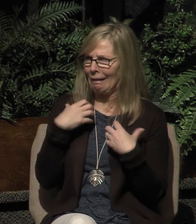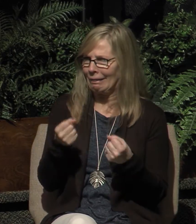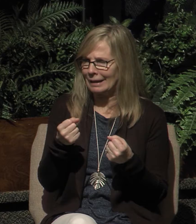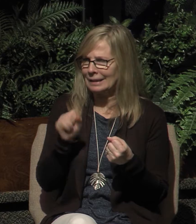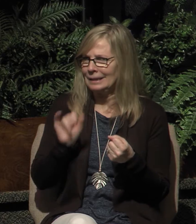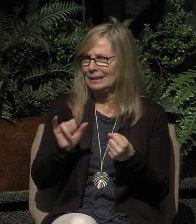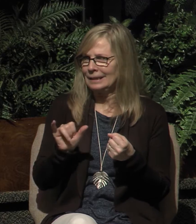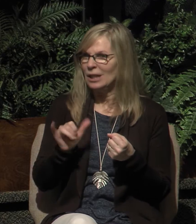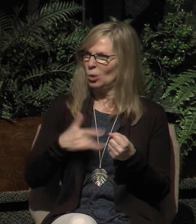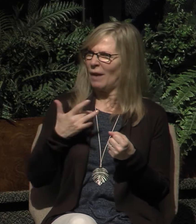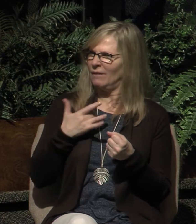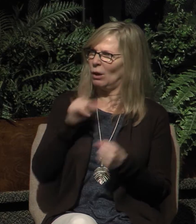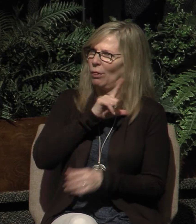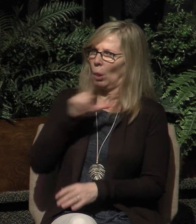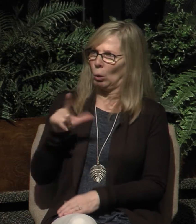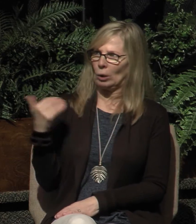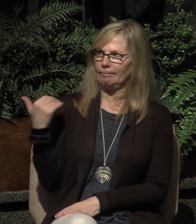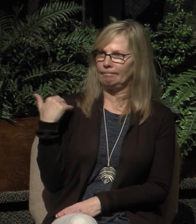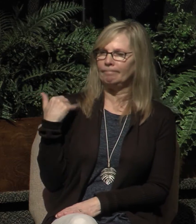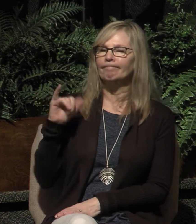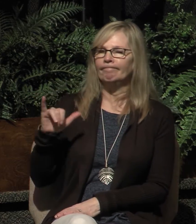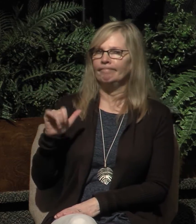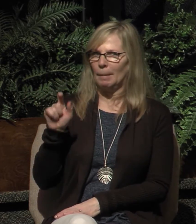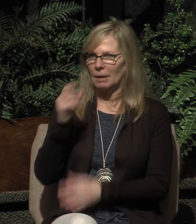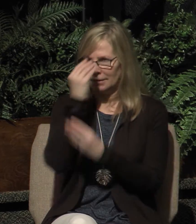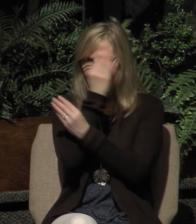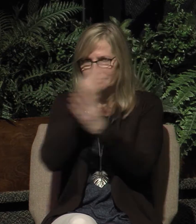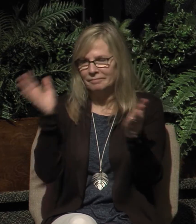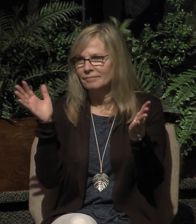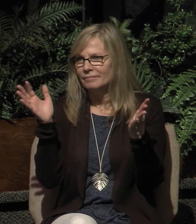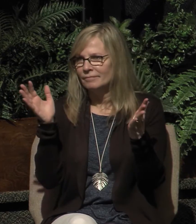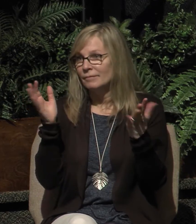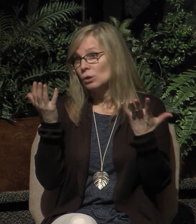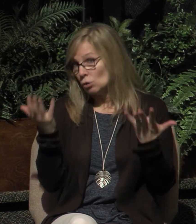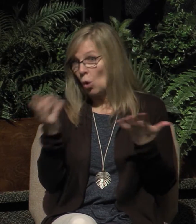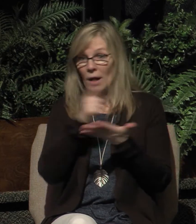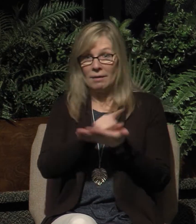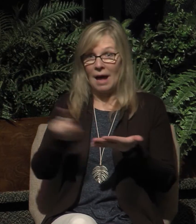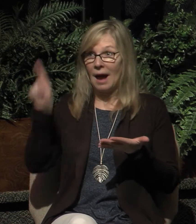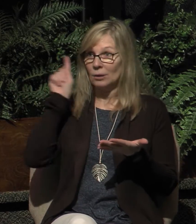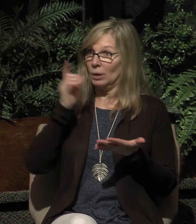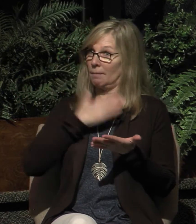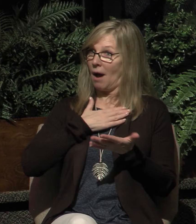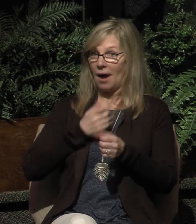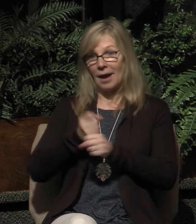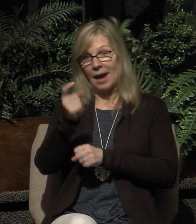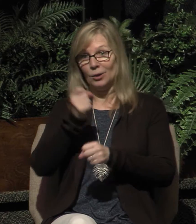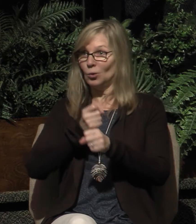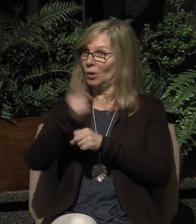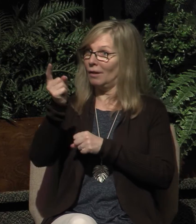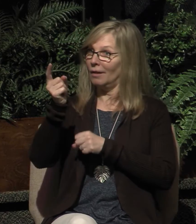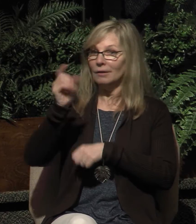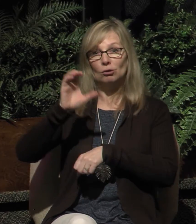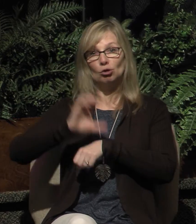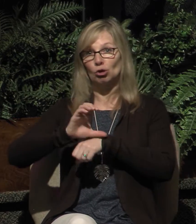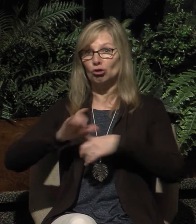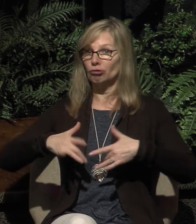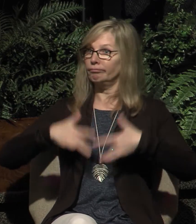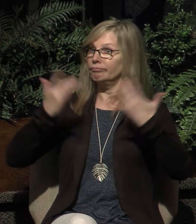prompted by the Lord to address. So, last week in my annual State of the Church Address, which is always subtitled